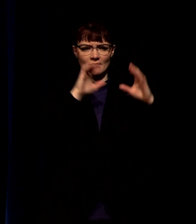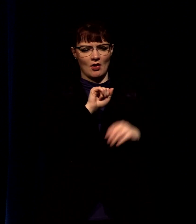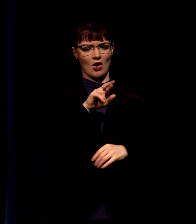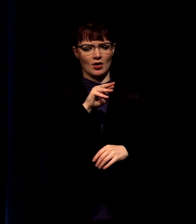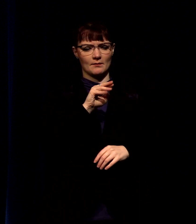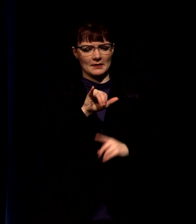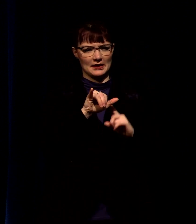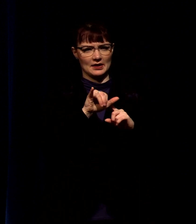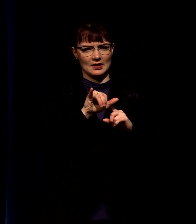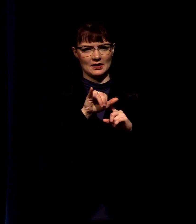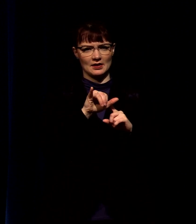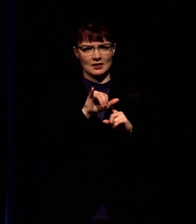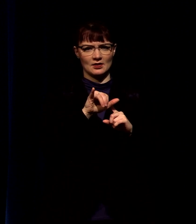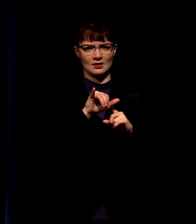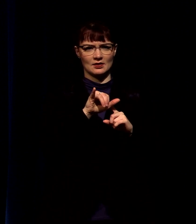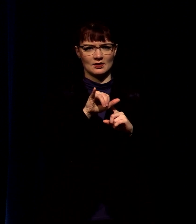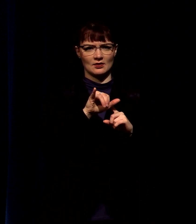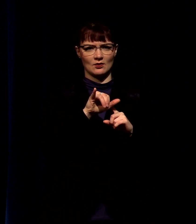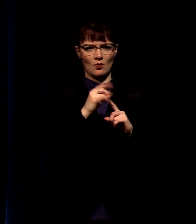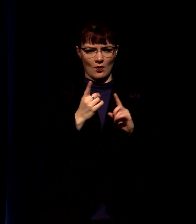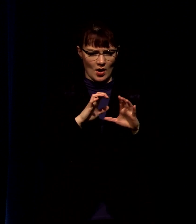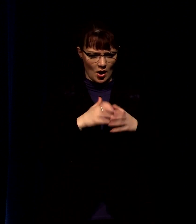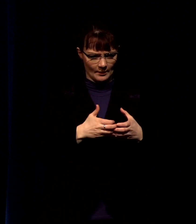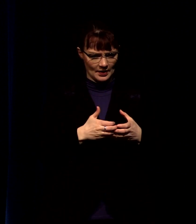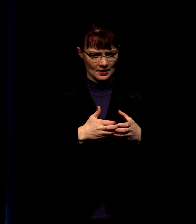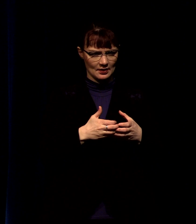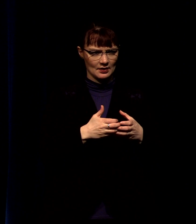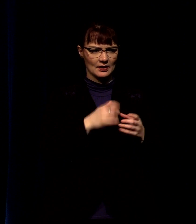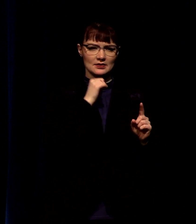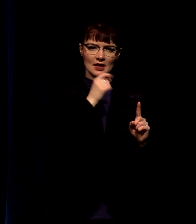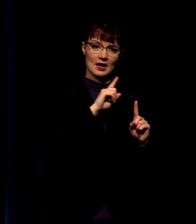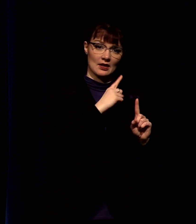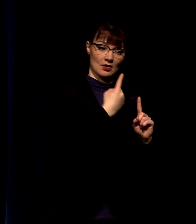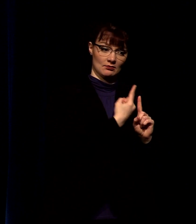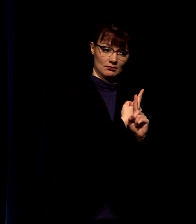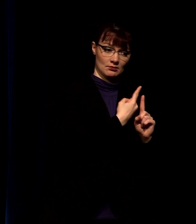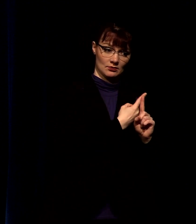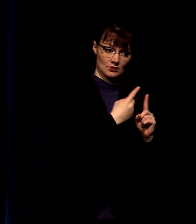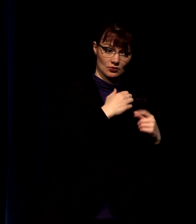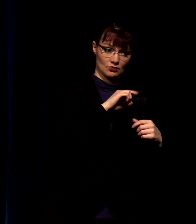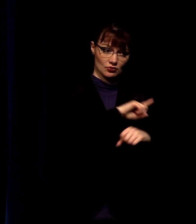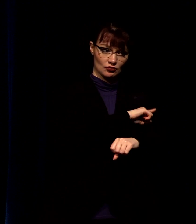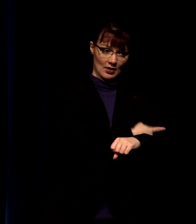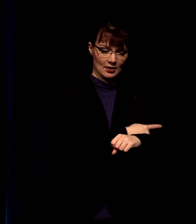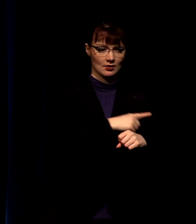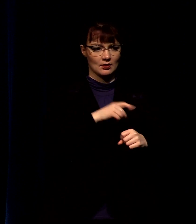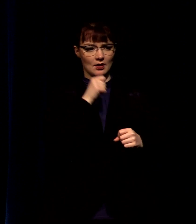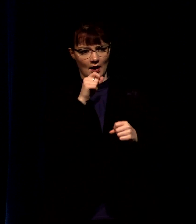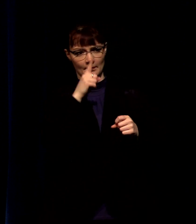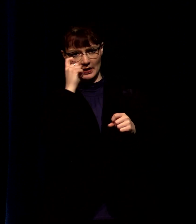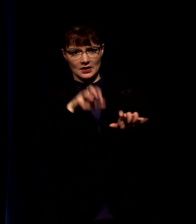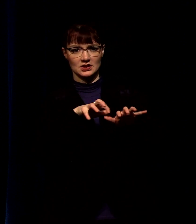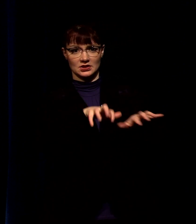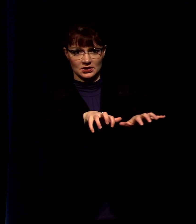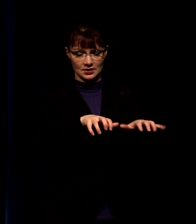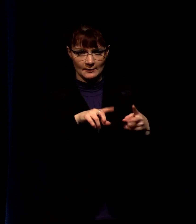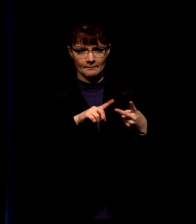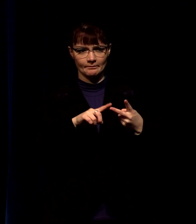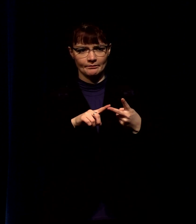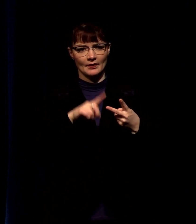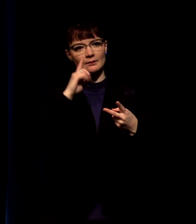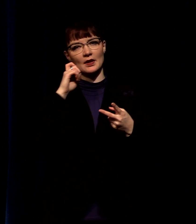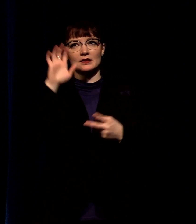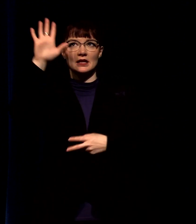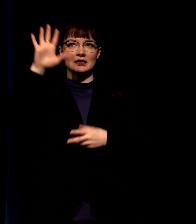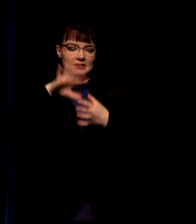singular plural it's not by singular strength it's not by plurality of strength but by my spirit says the lord so i